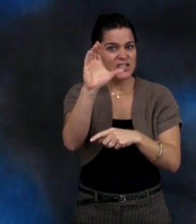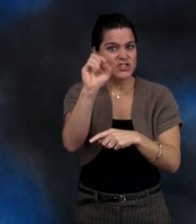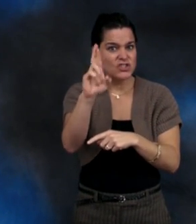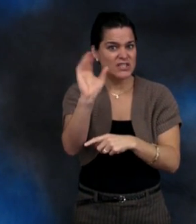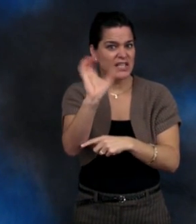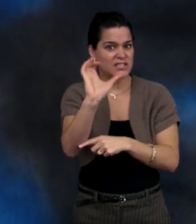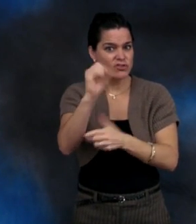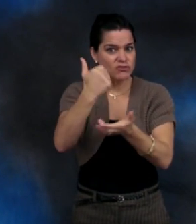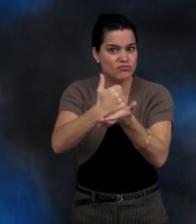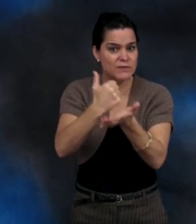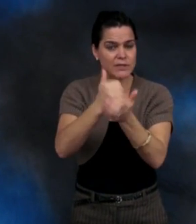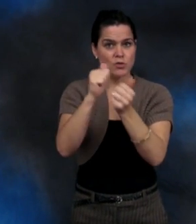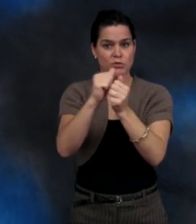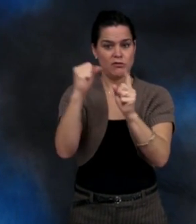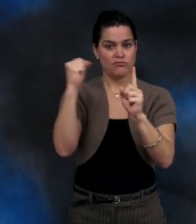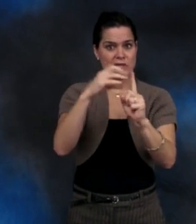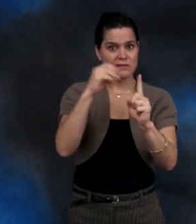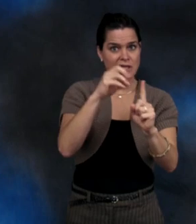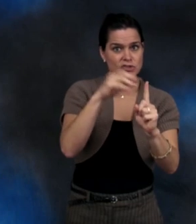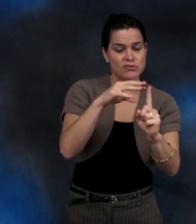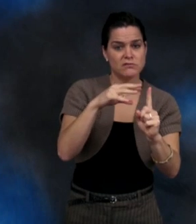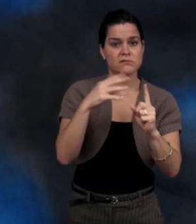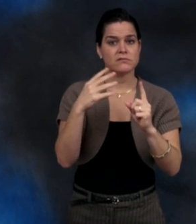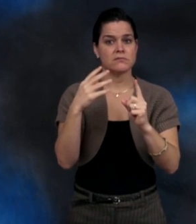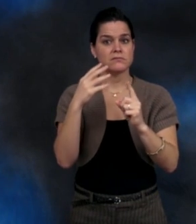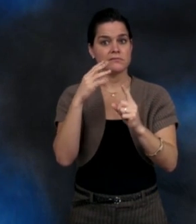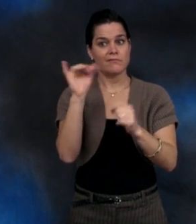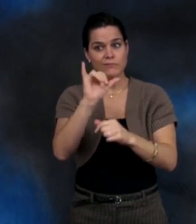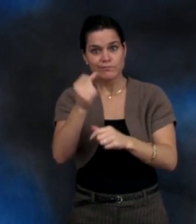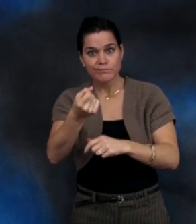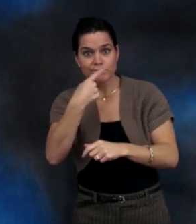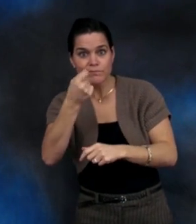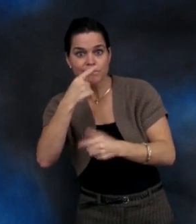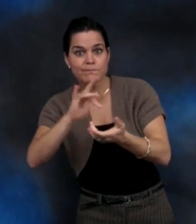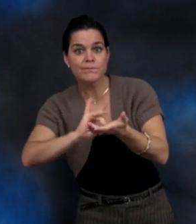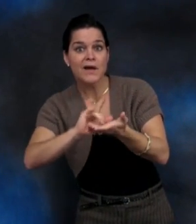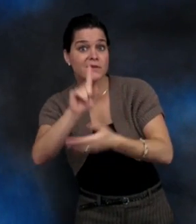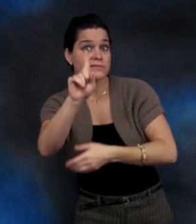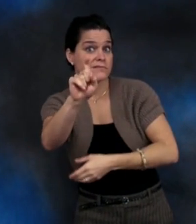or cancer treatment with radiation or drugs?